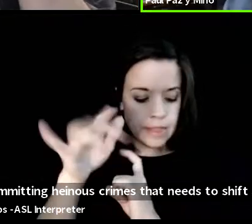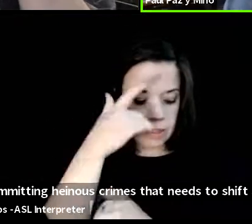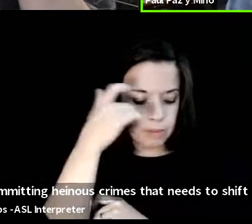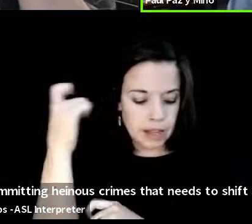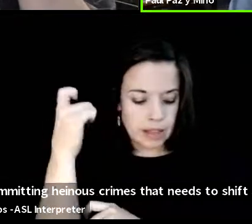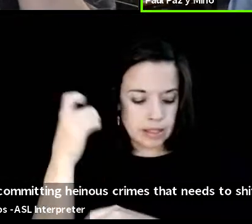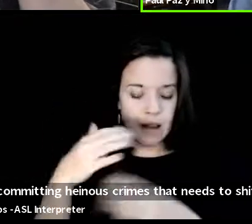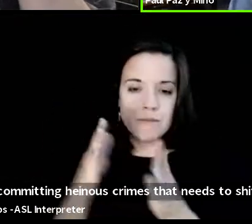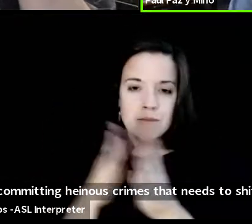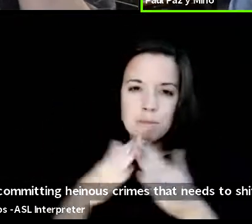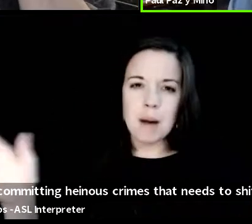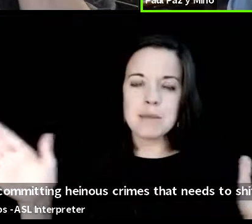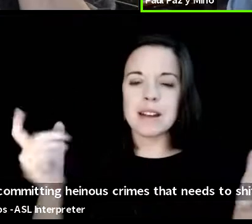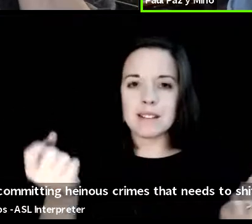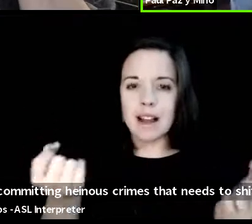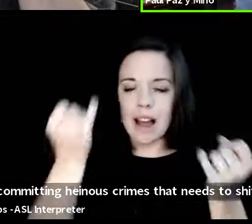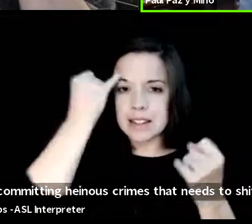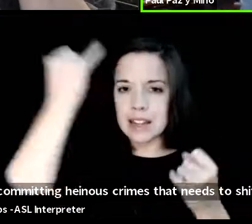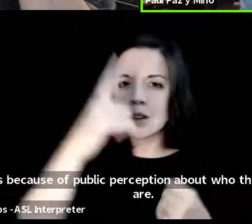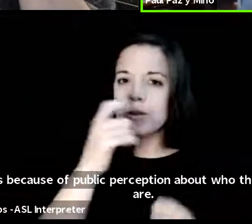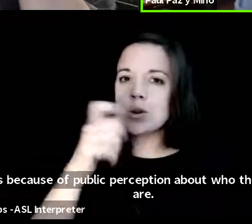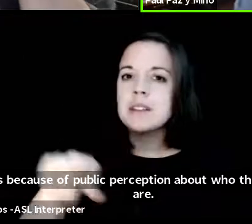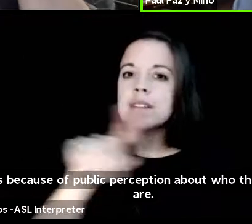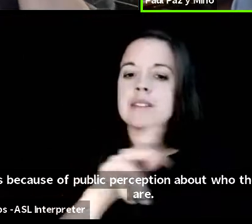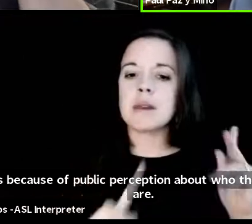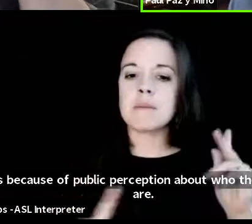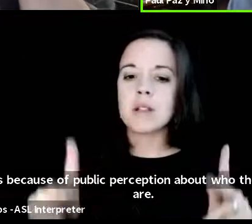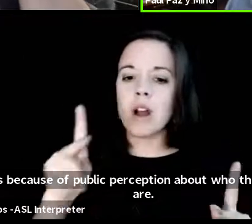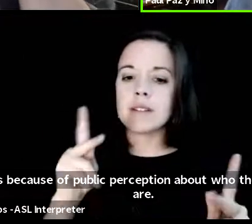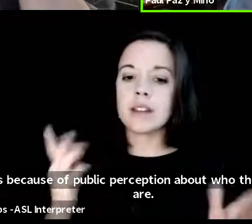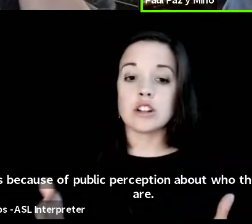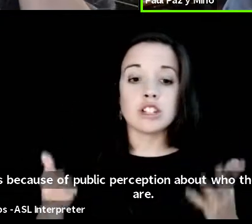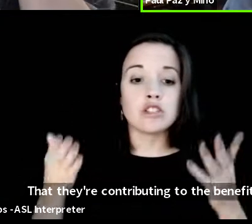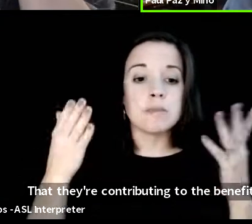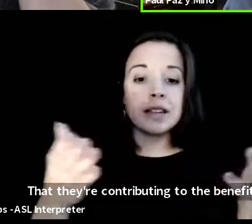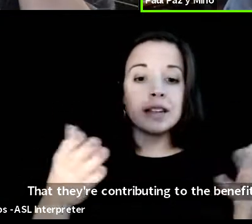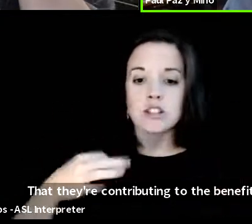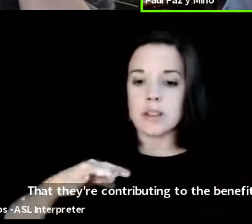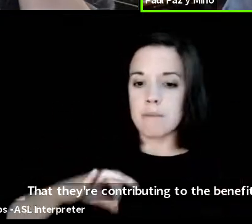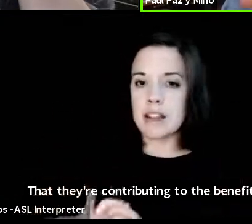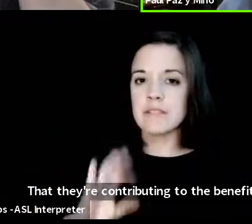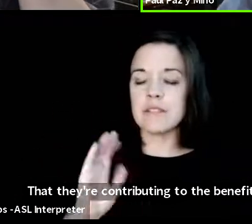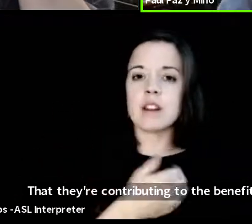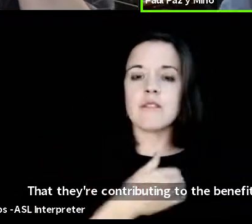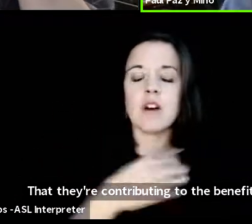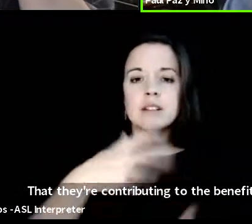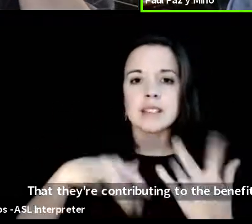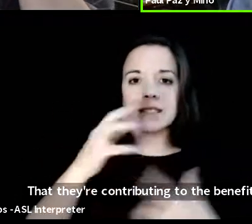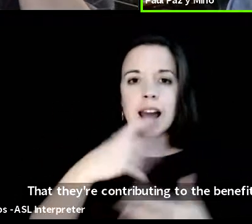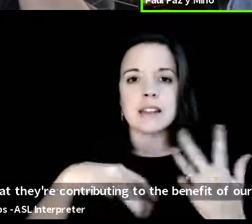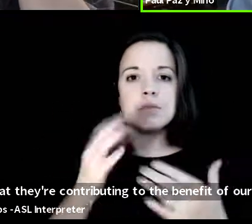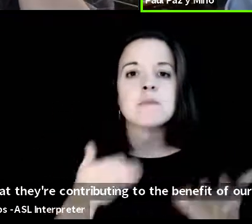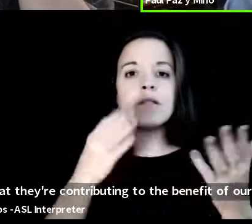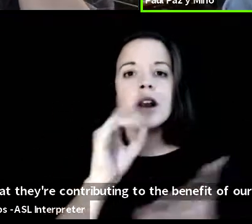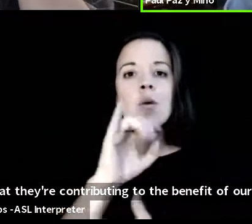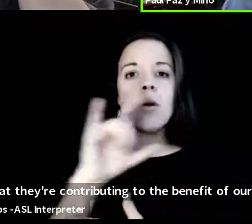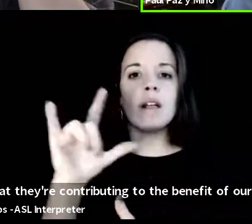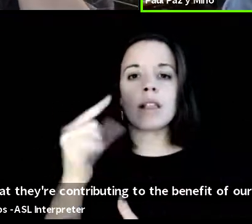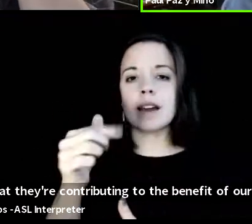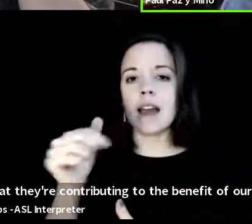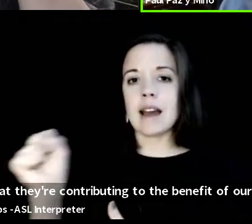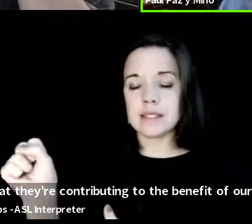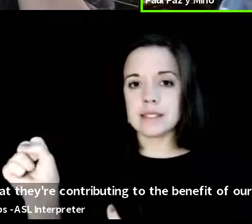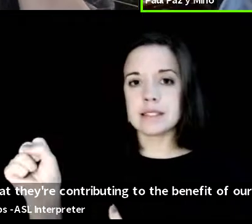about who these people are that they're contributing to the benefit of our society by providing oil and gas when